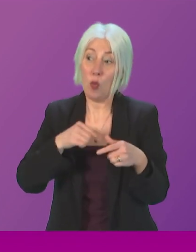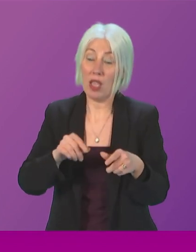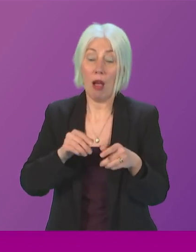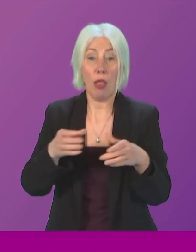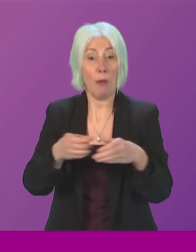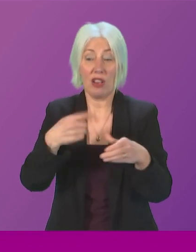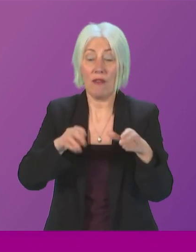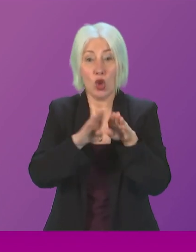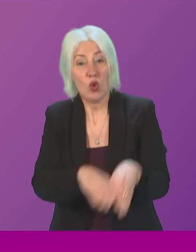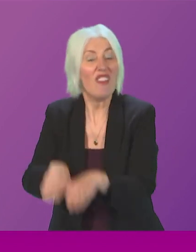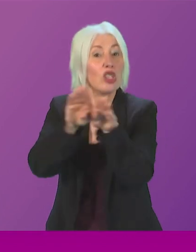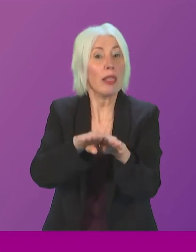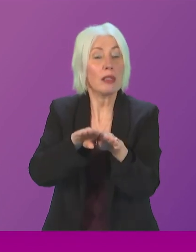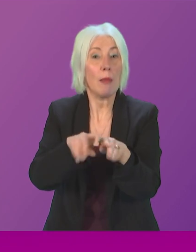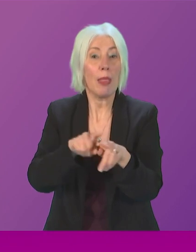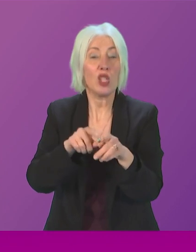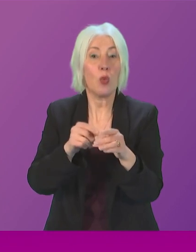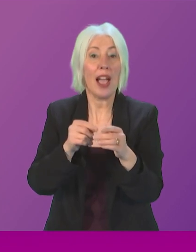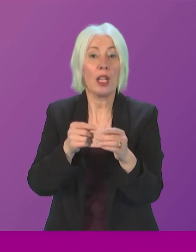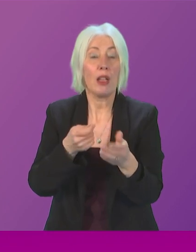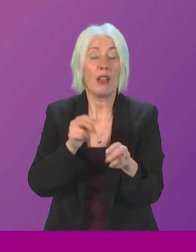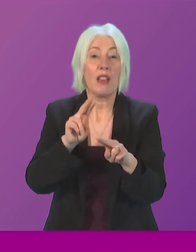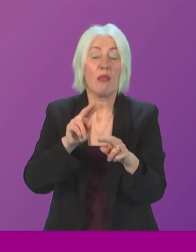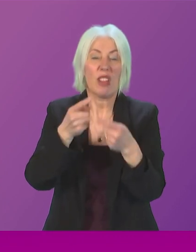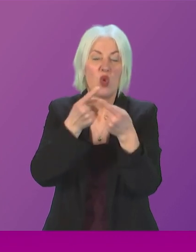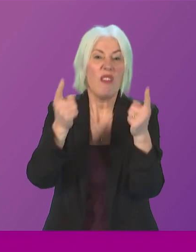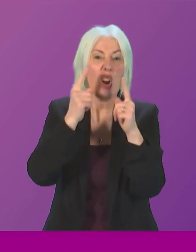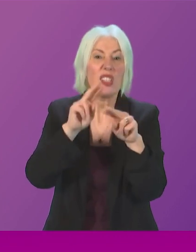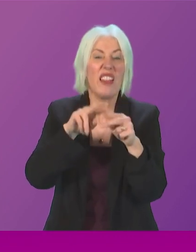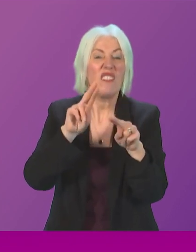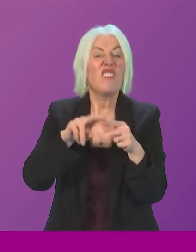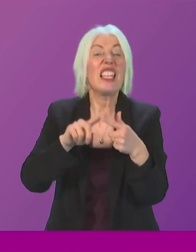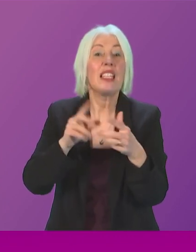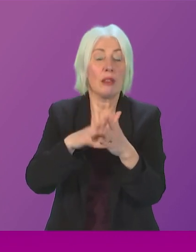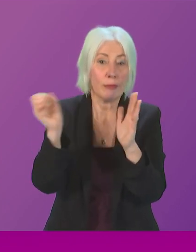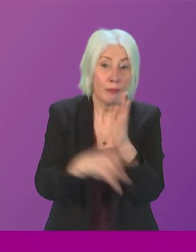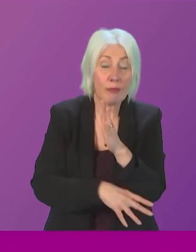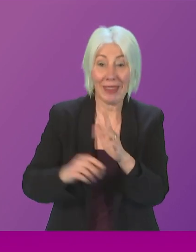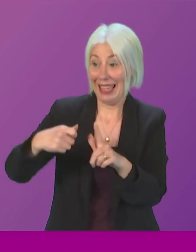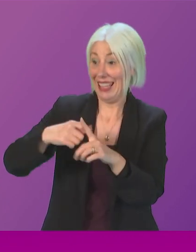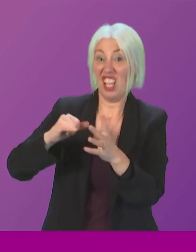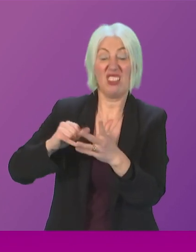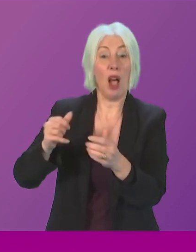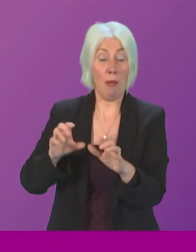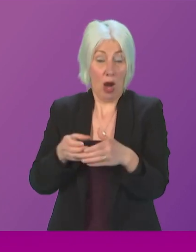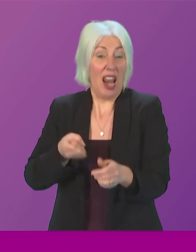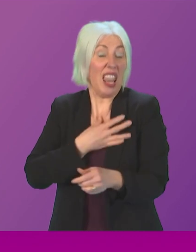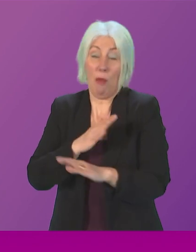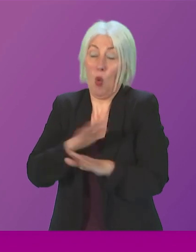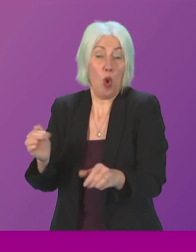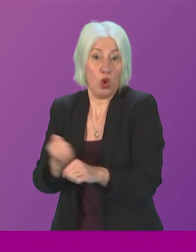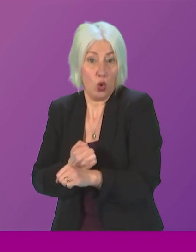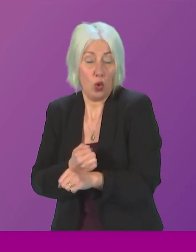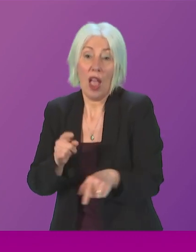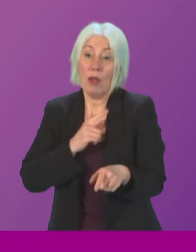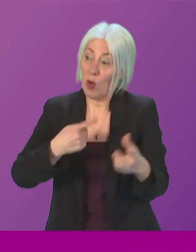that is why we abolished tuition fees something that Keir Starmer's Labour Party are not going to be doing it's why we're the party of the